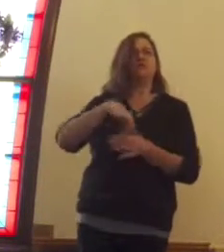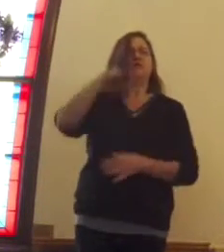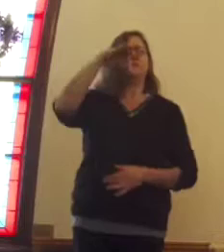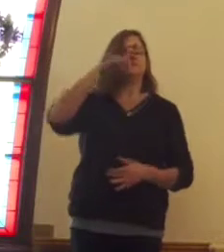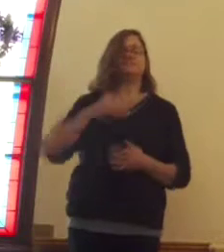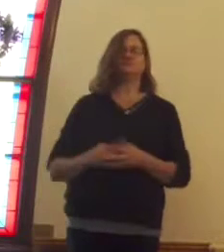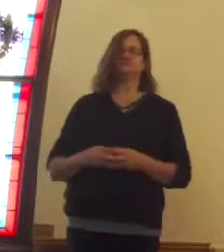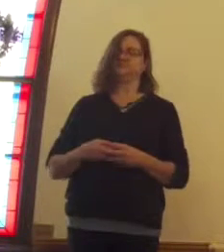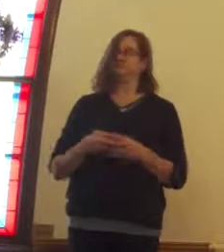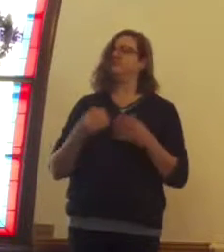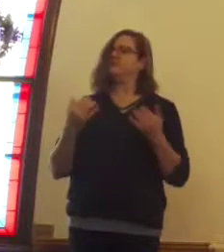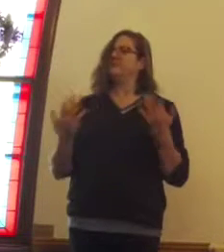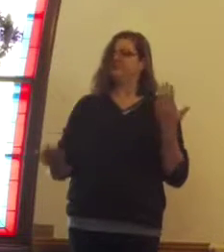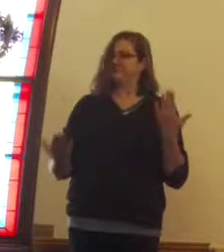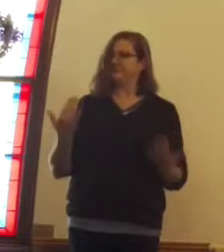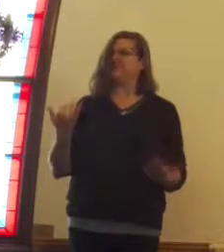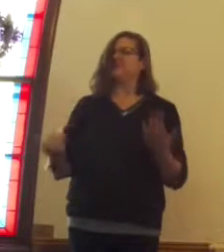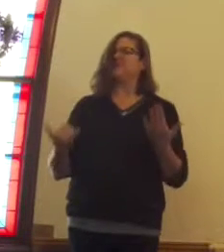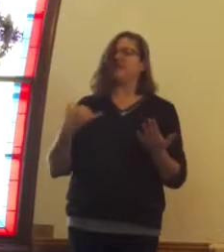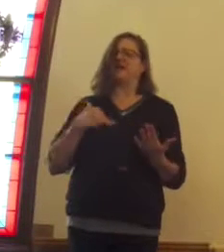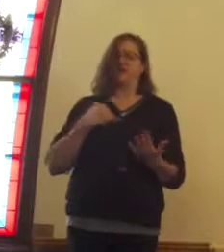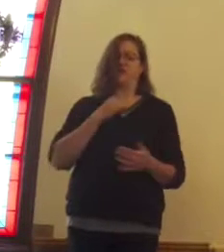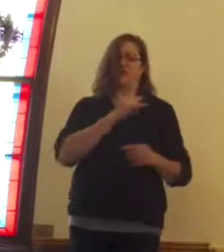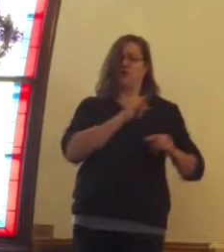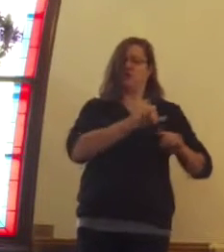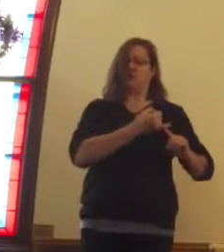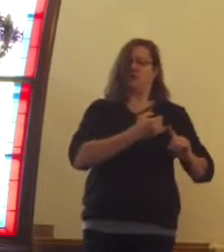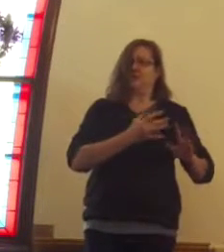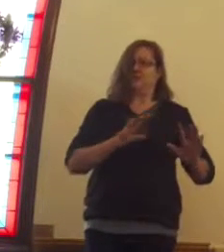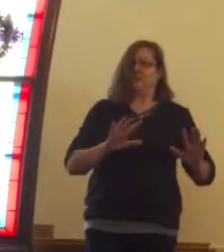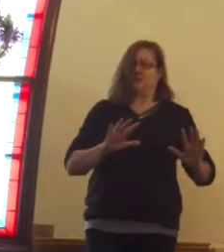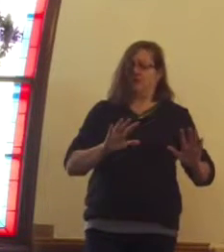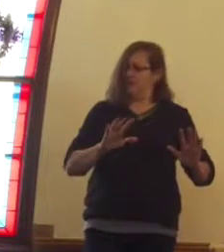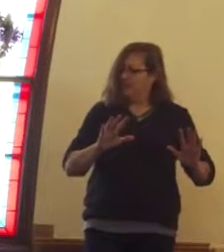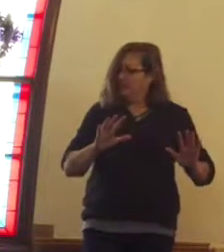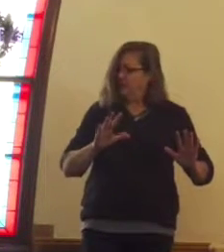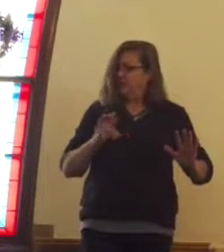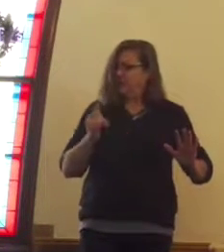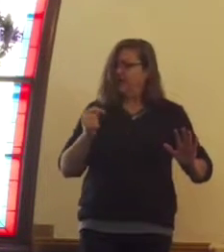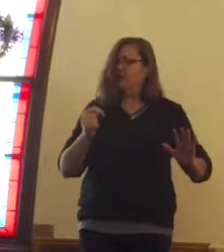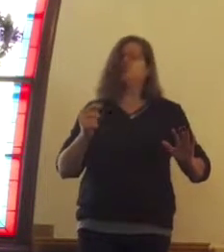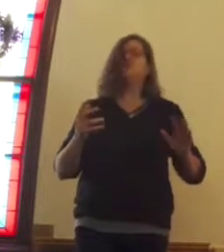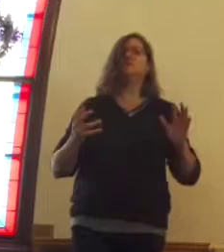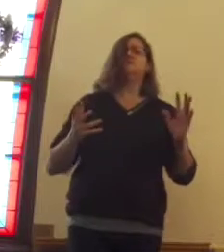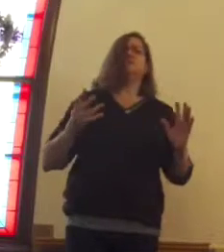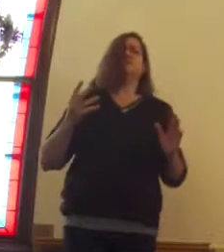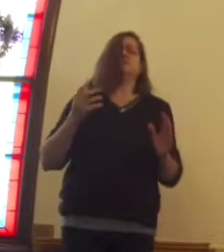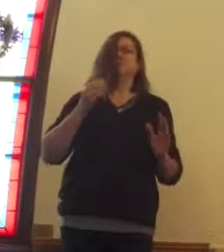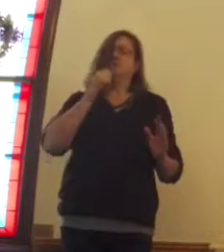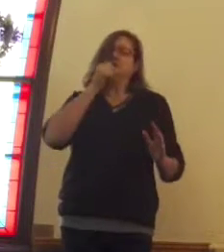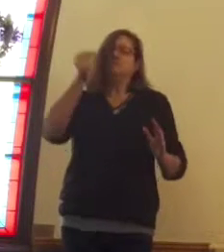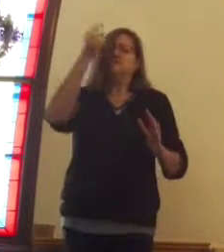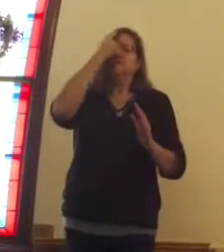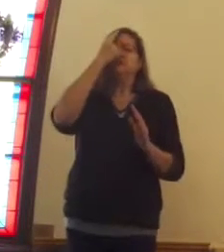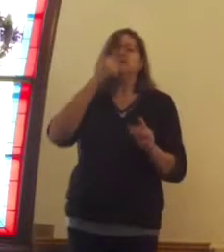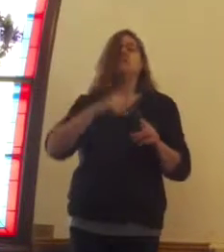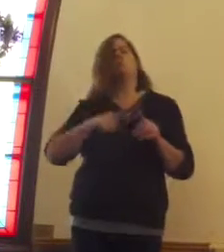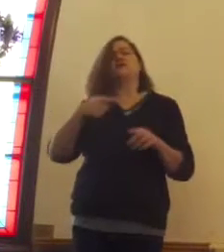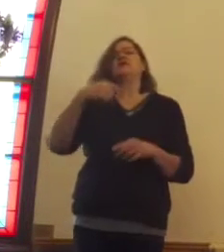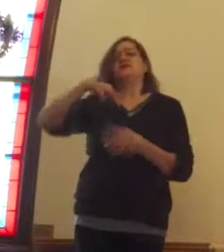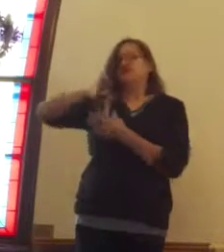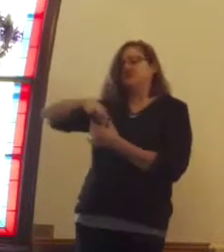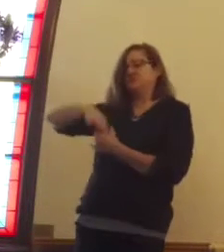So, you know, that probably was freaking Joseph out a bit, you know, but still was told that the Spirit had brought this child,